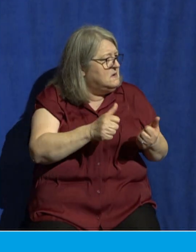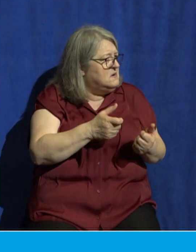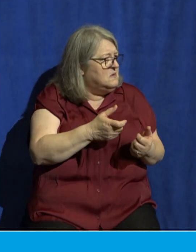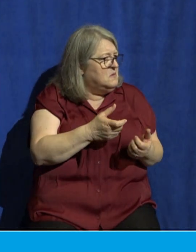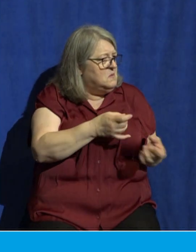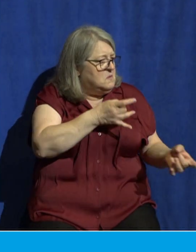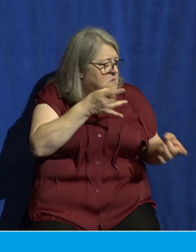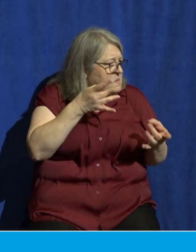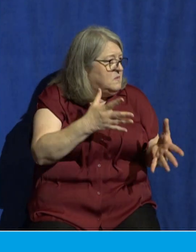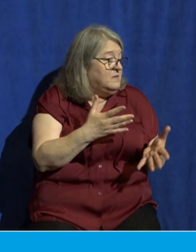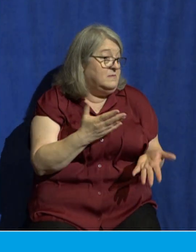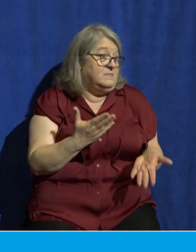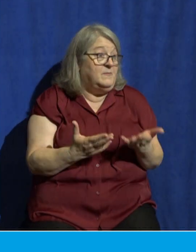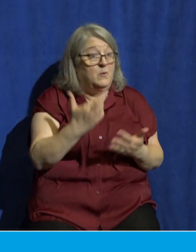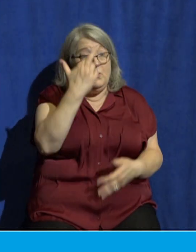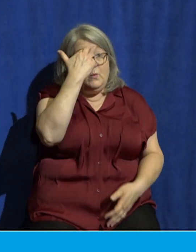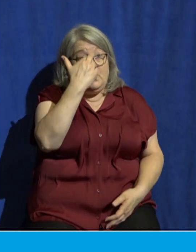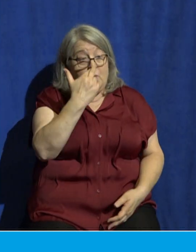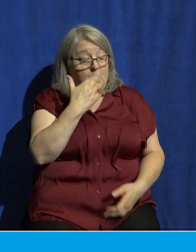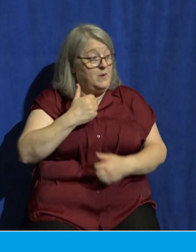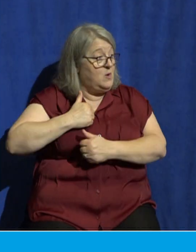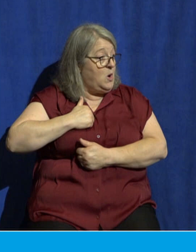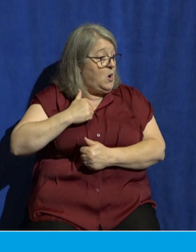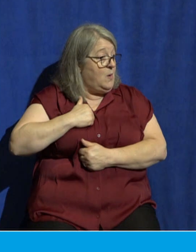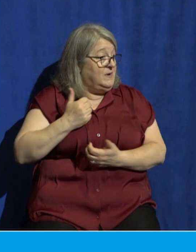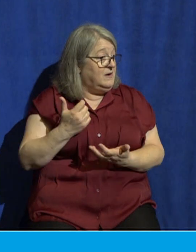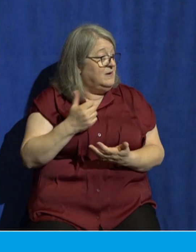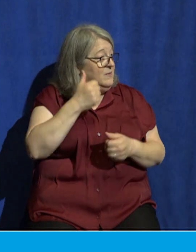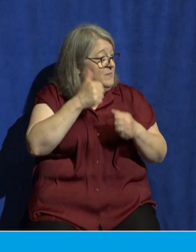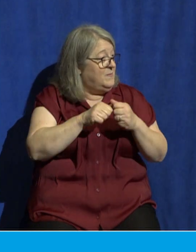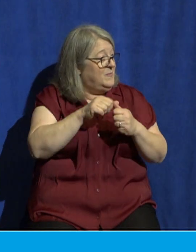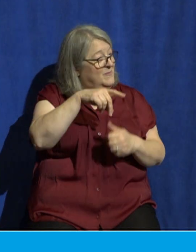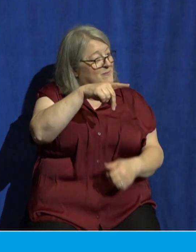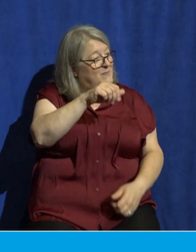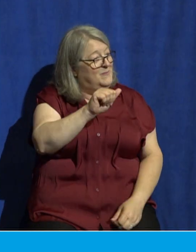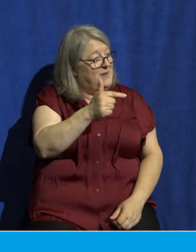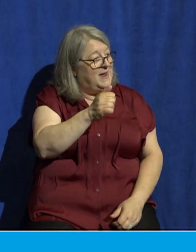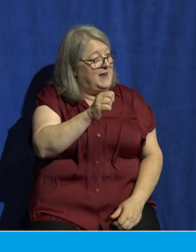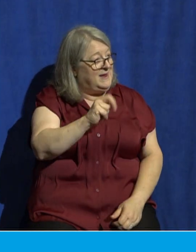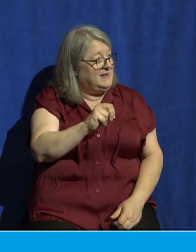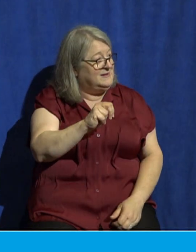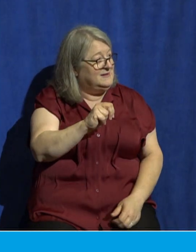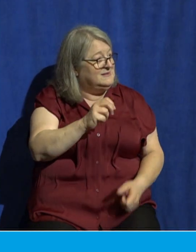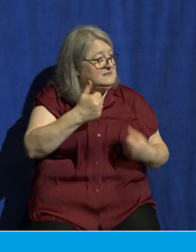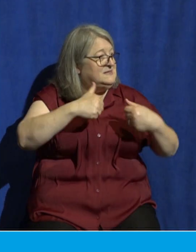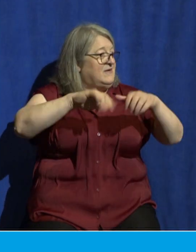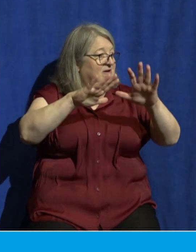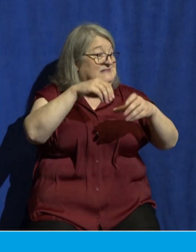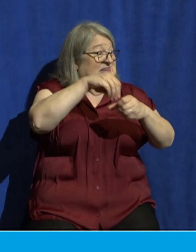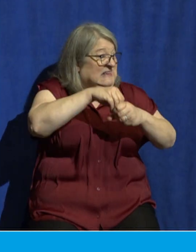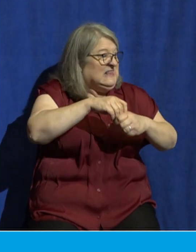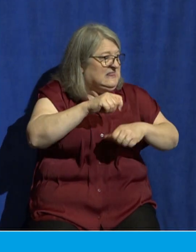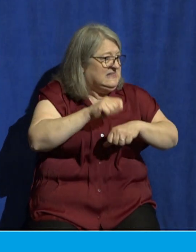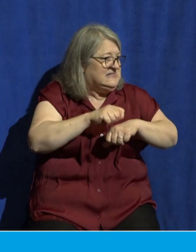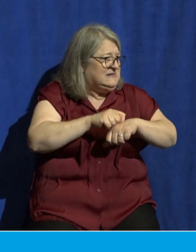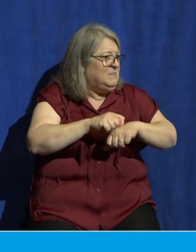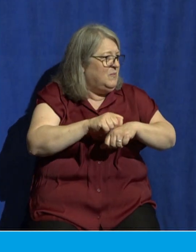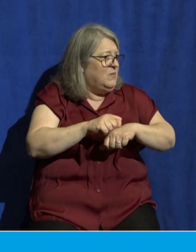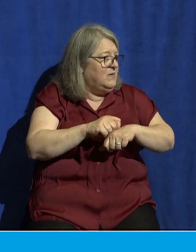the Roman army who made pagan sacrifices in the Jerusalem temple before they destroyed it.